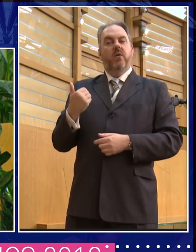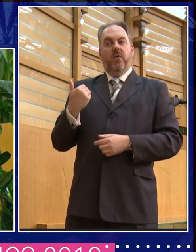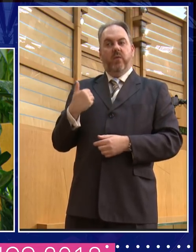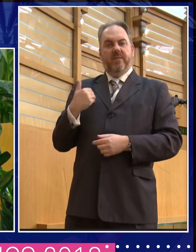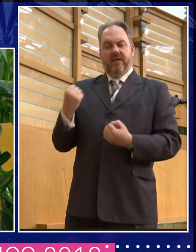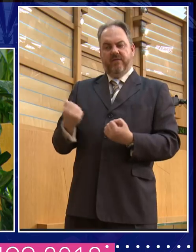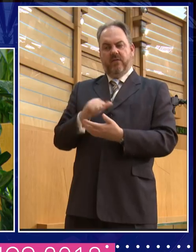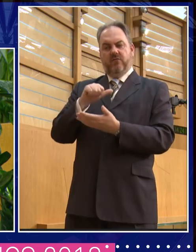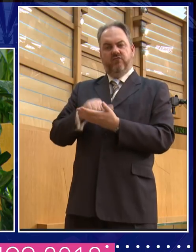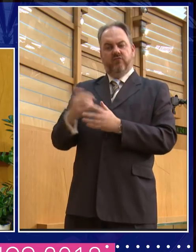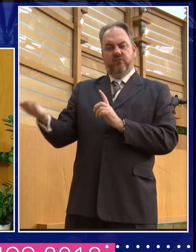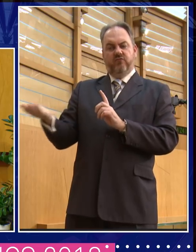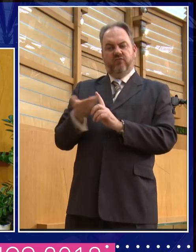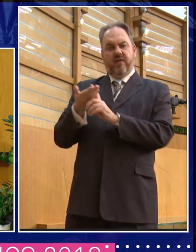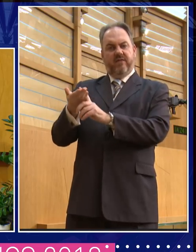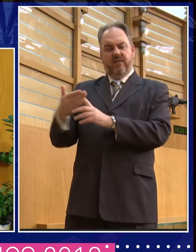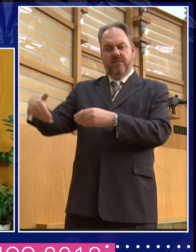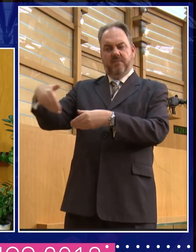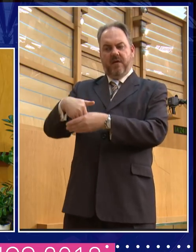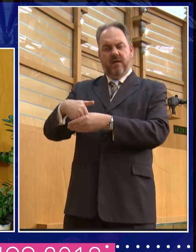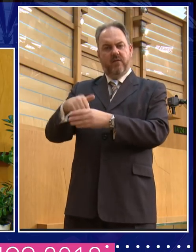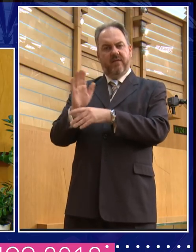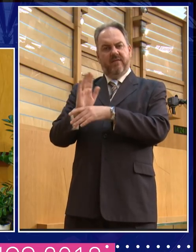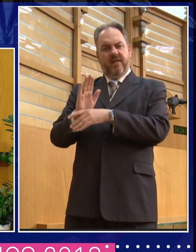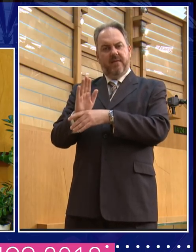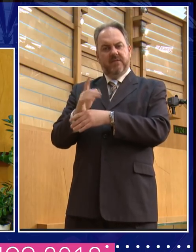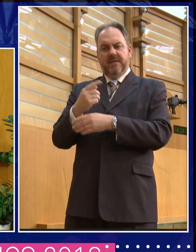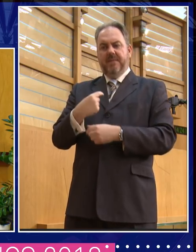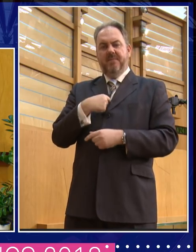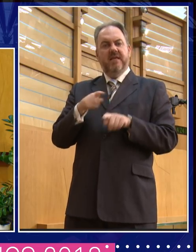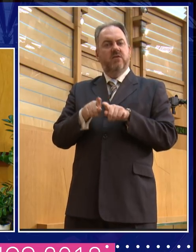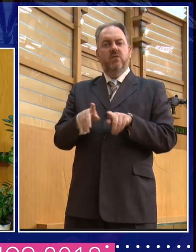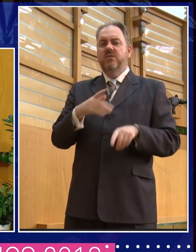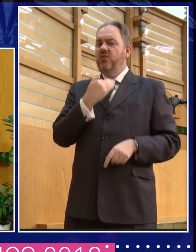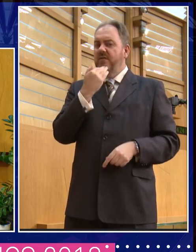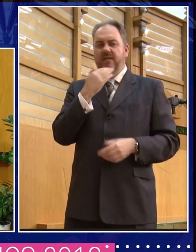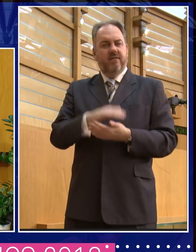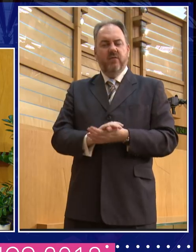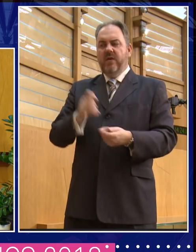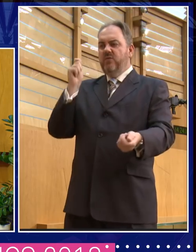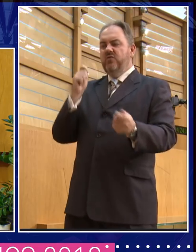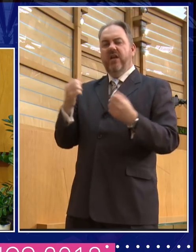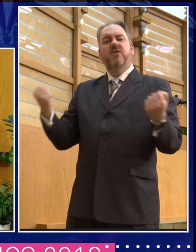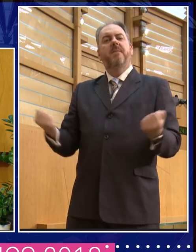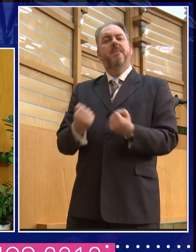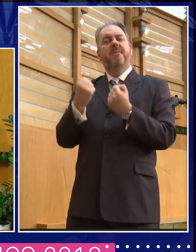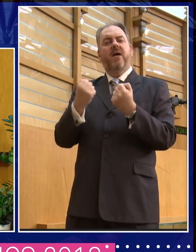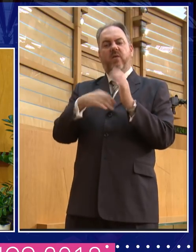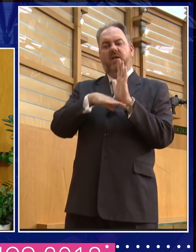you've got to change that. You've got to do more than say, me too, you've got to change that structure. We'll see. So you're